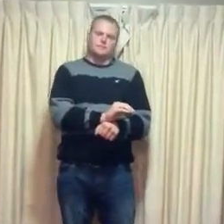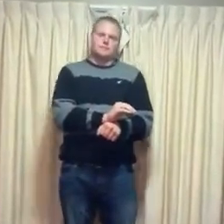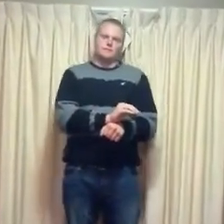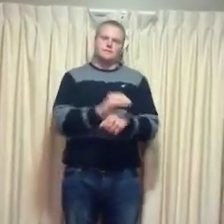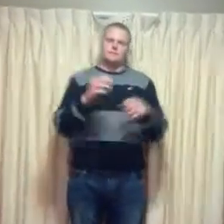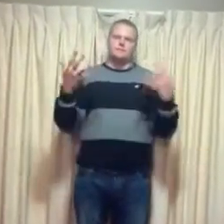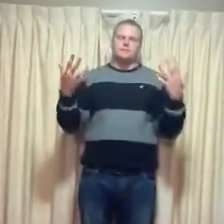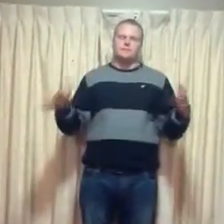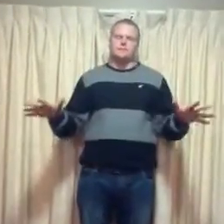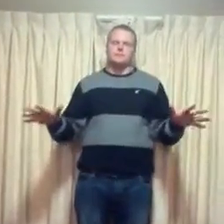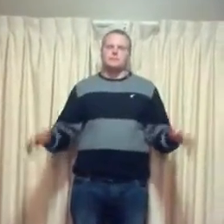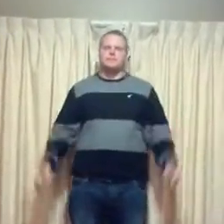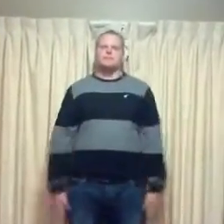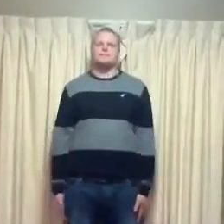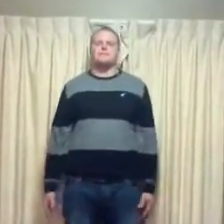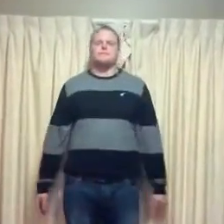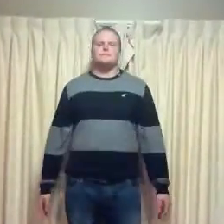Oh. Oh. Oh. Oh.